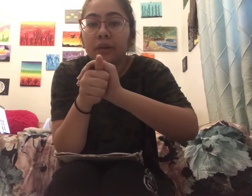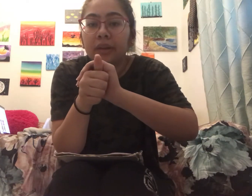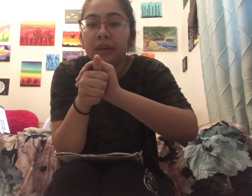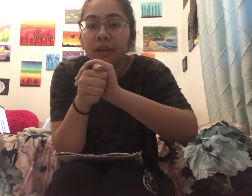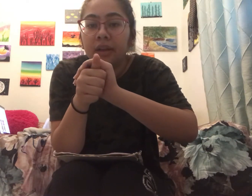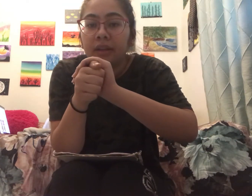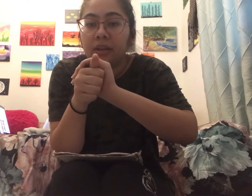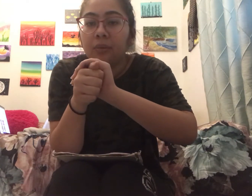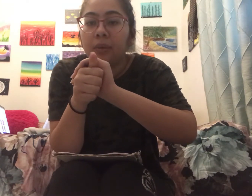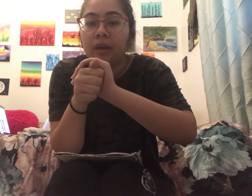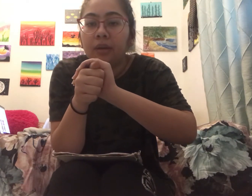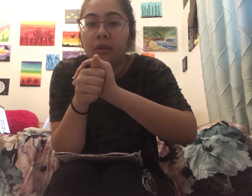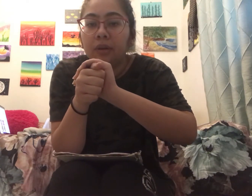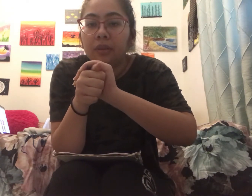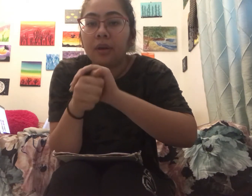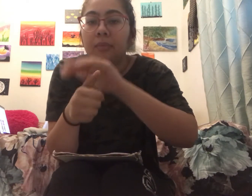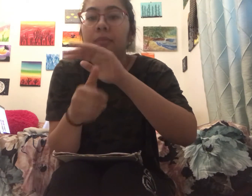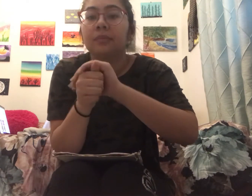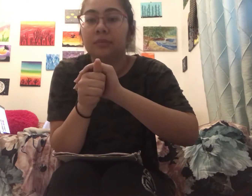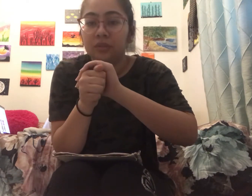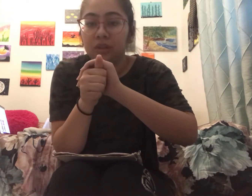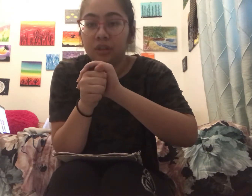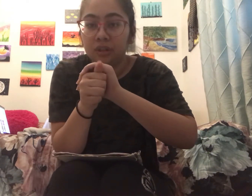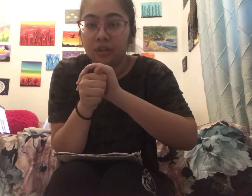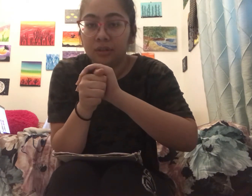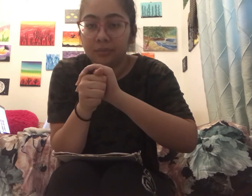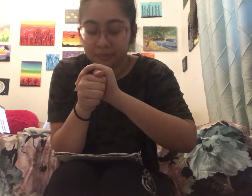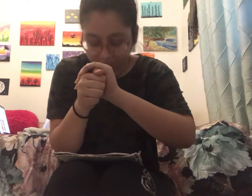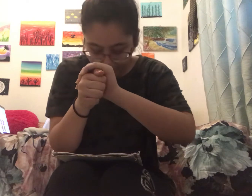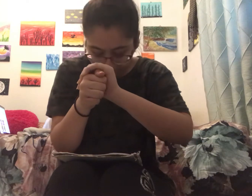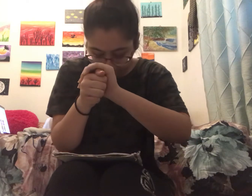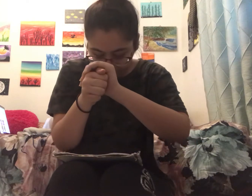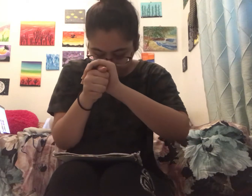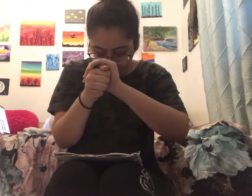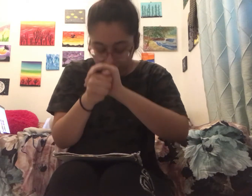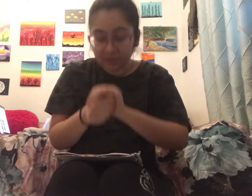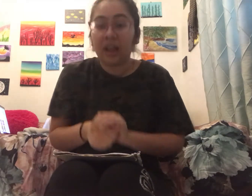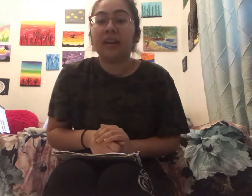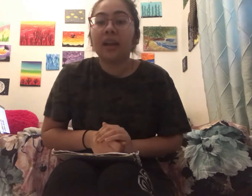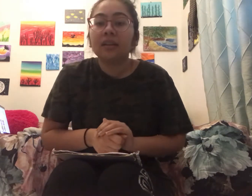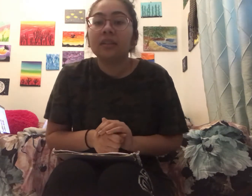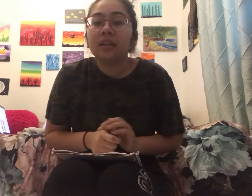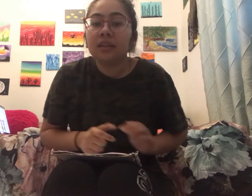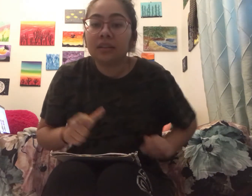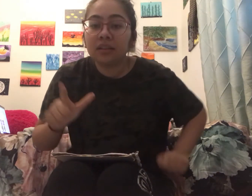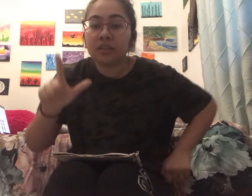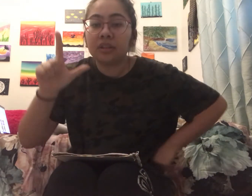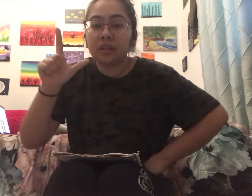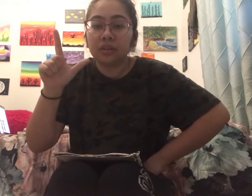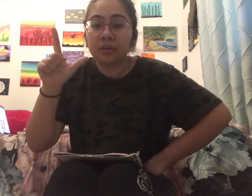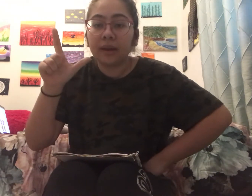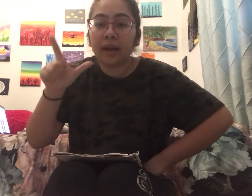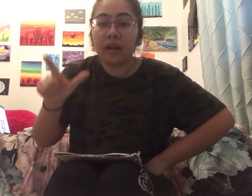it then you wiggle your thumb turtle and next is lizard you do an L